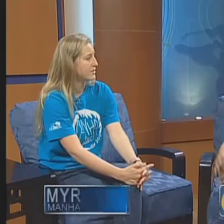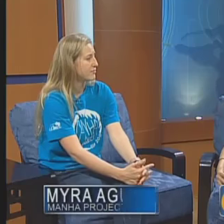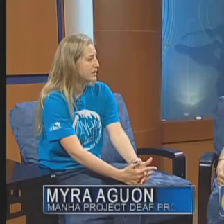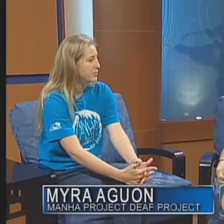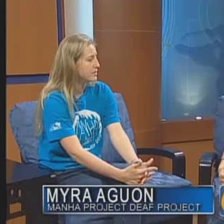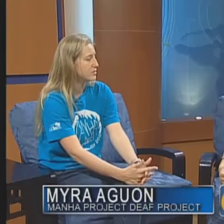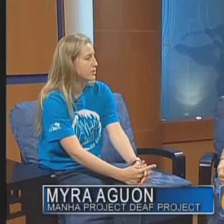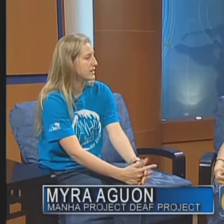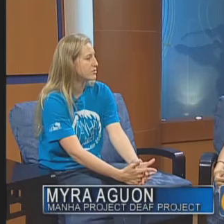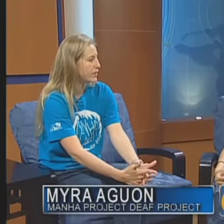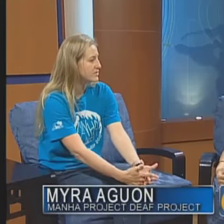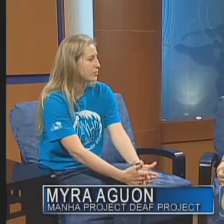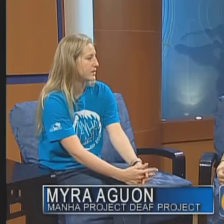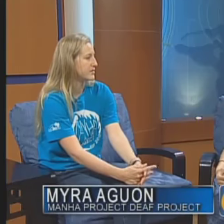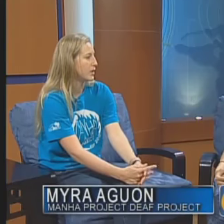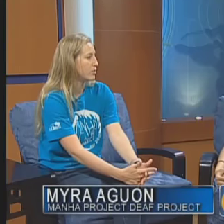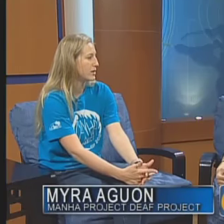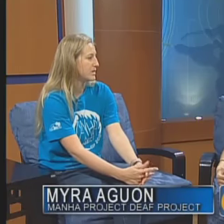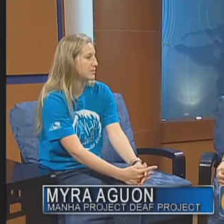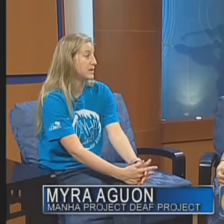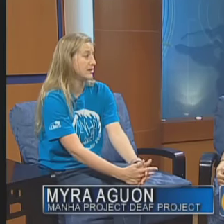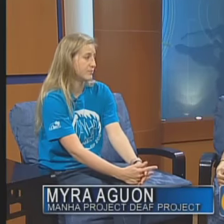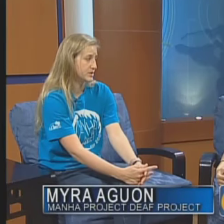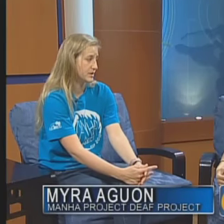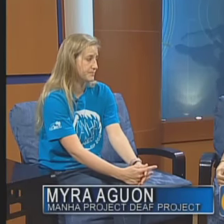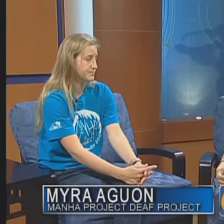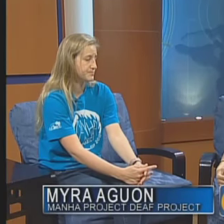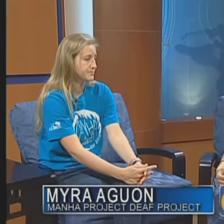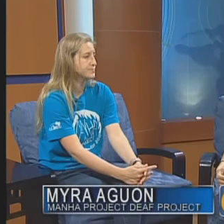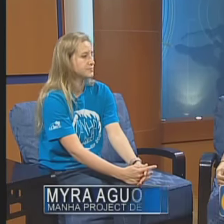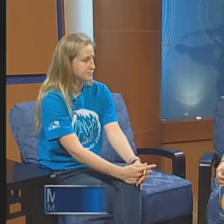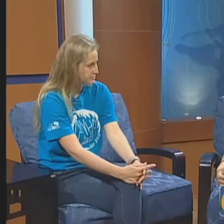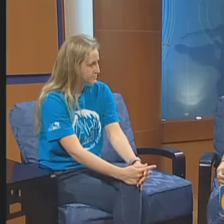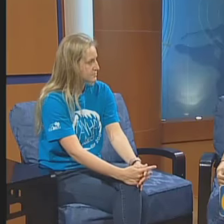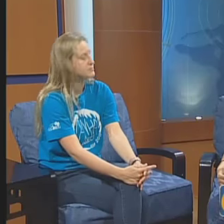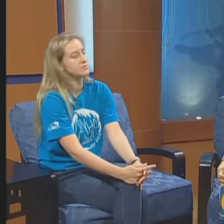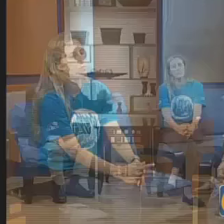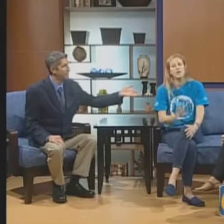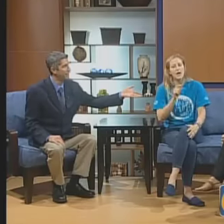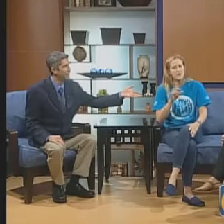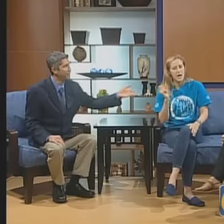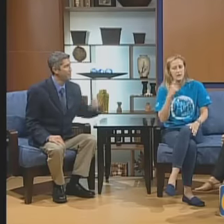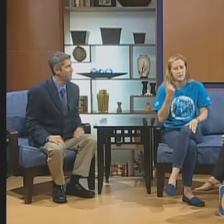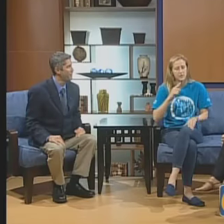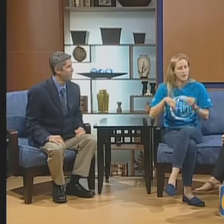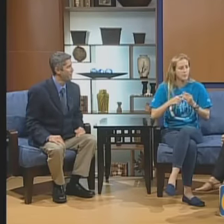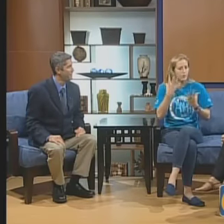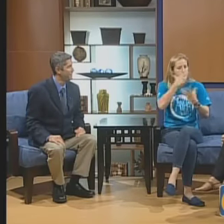deaf people in this world and to raise awareness about what it means to be a deaf person. Now I got to ask something about lovely Miss Heather here because